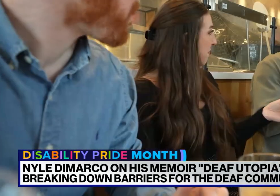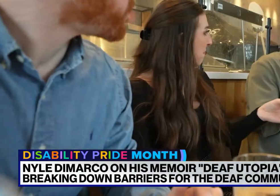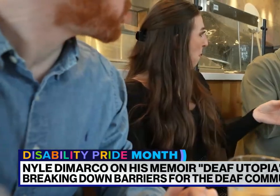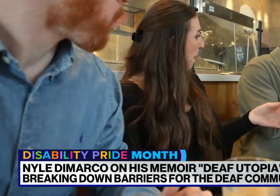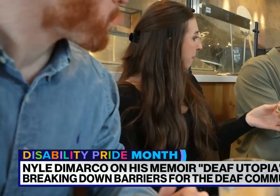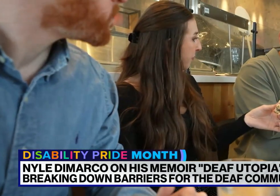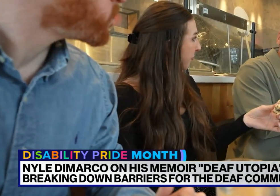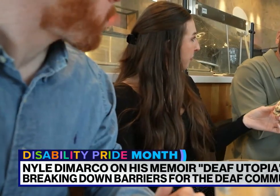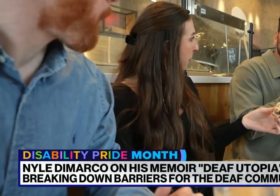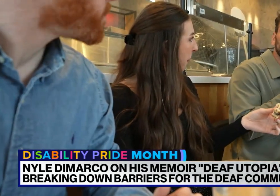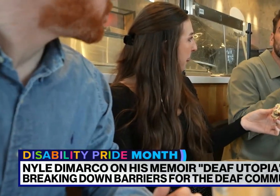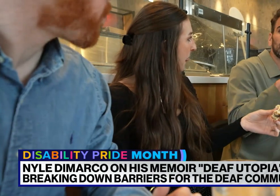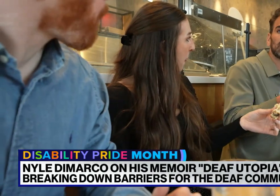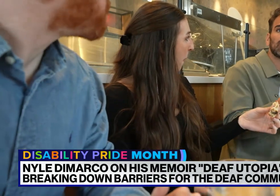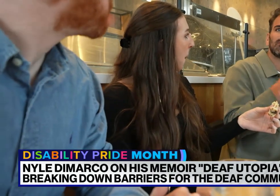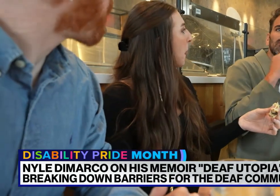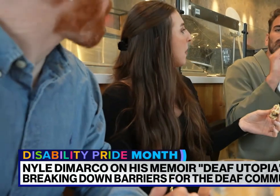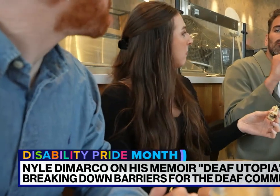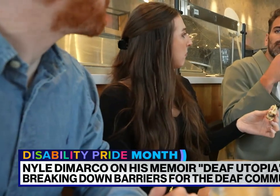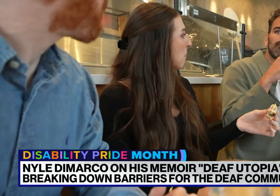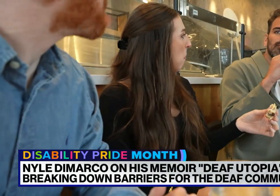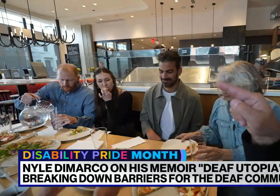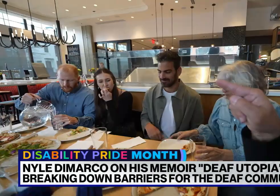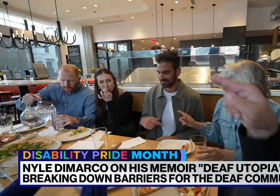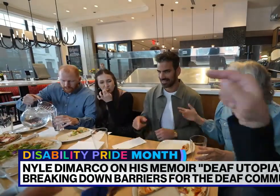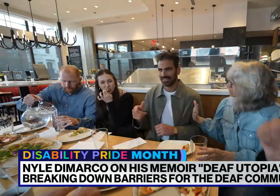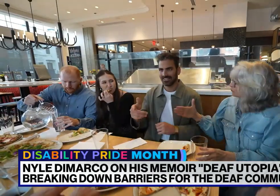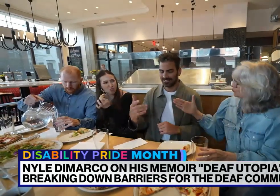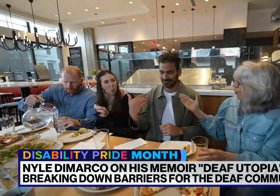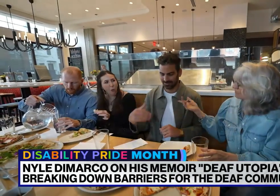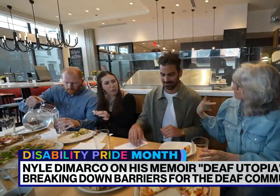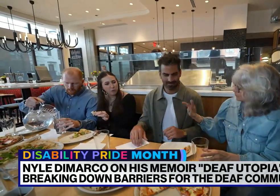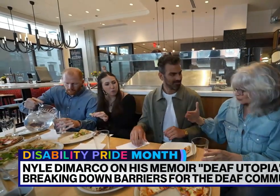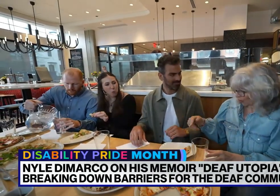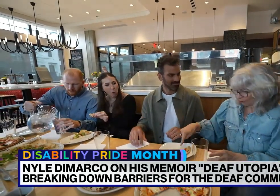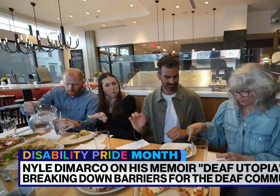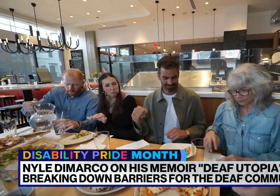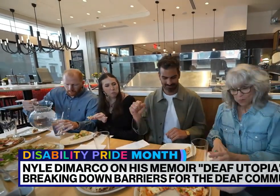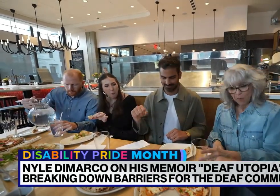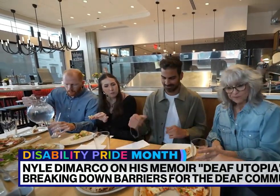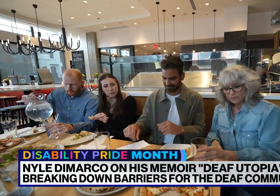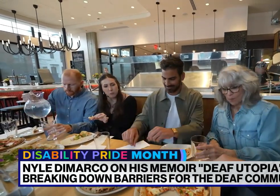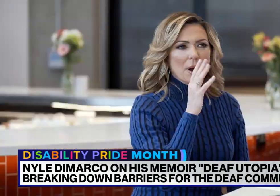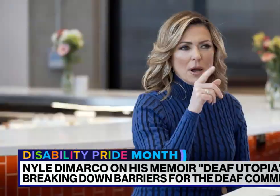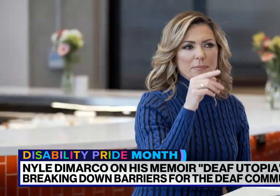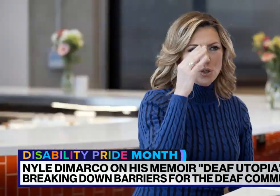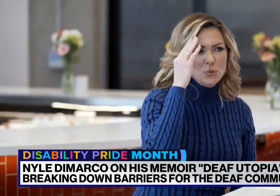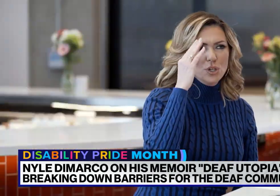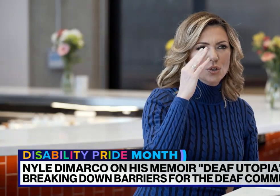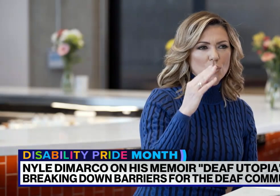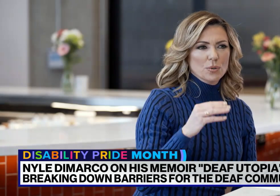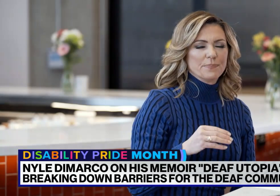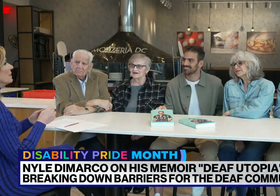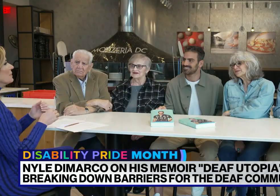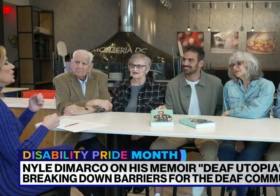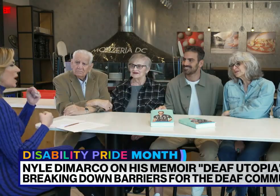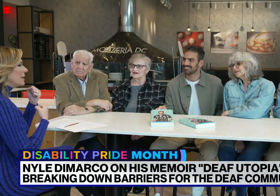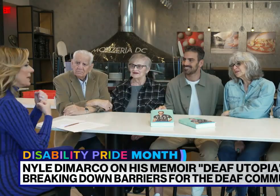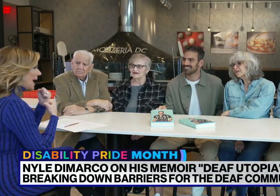Four generations of Italian Deaf dinners, drive, and determination. Mom, you knew you had to be an